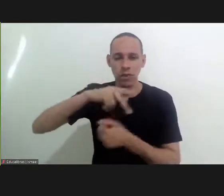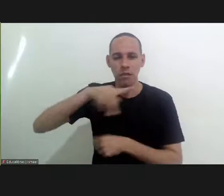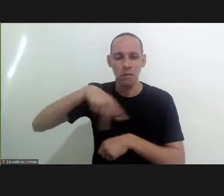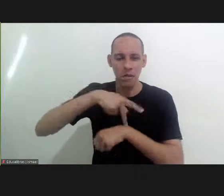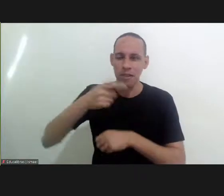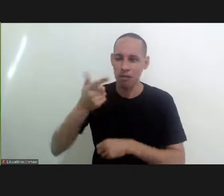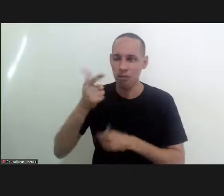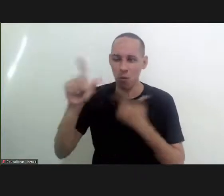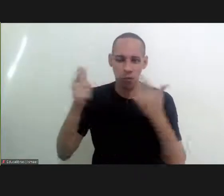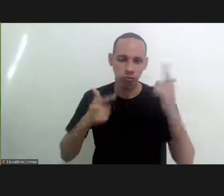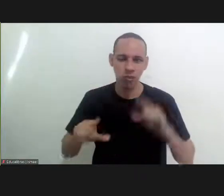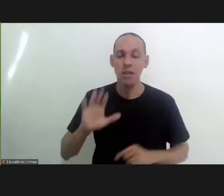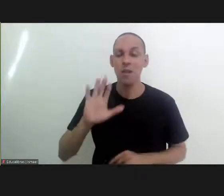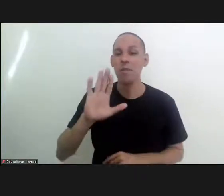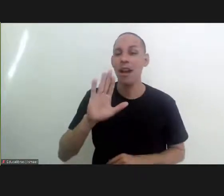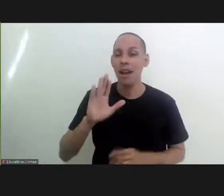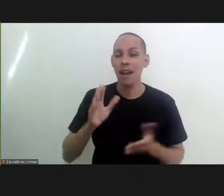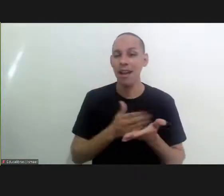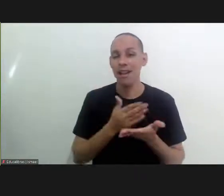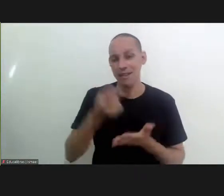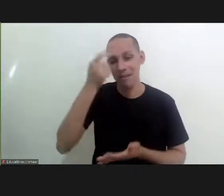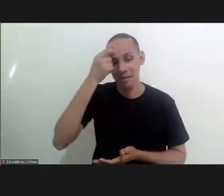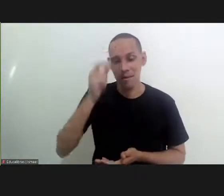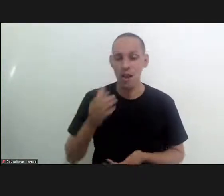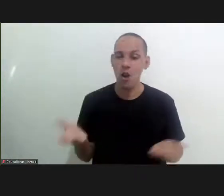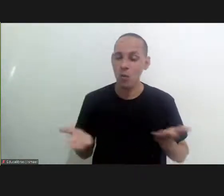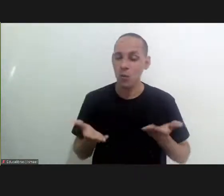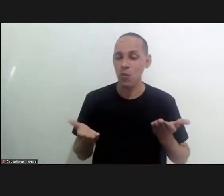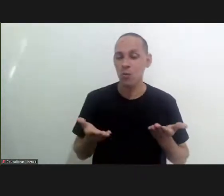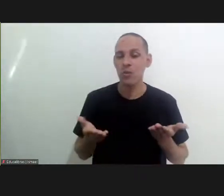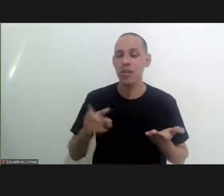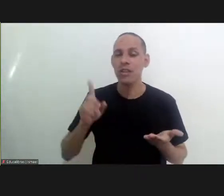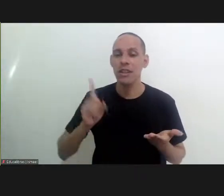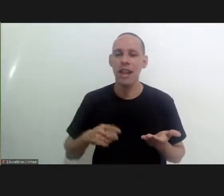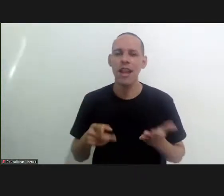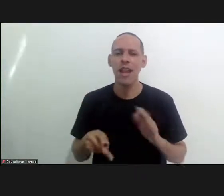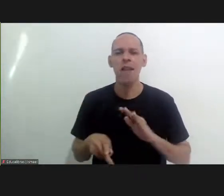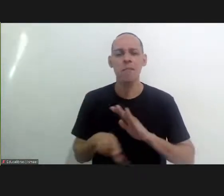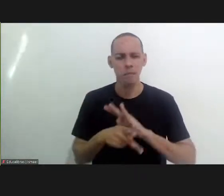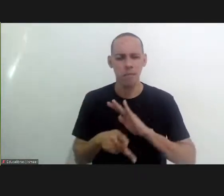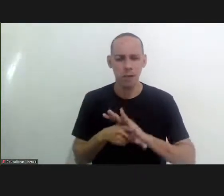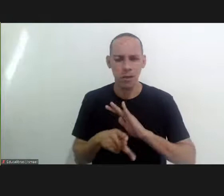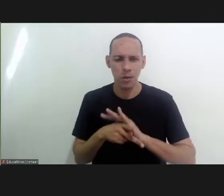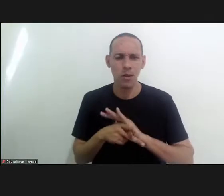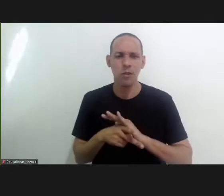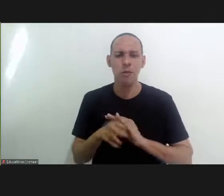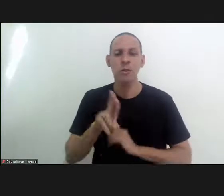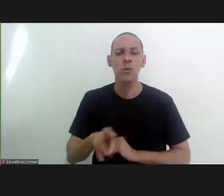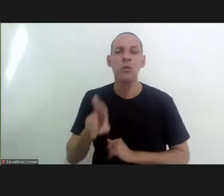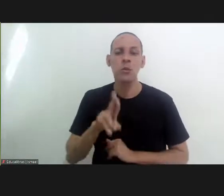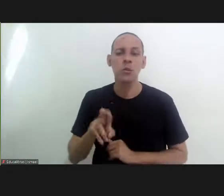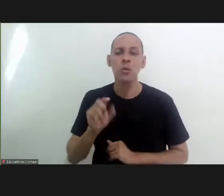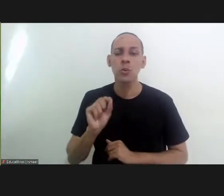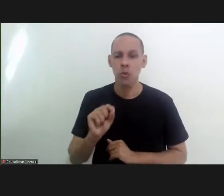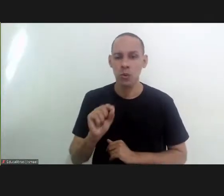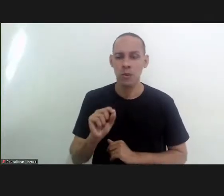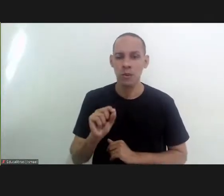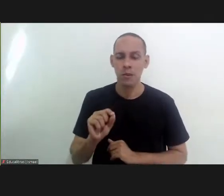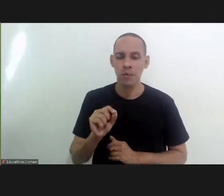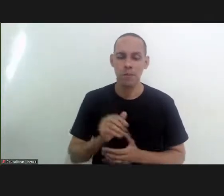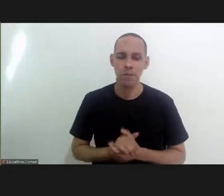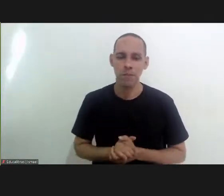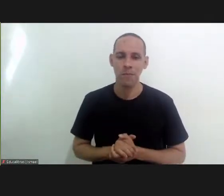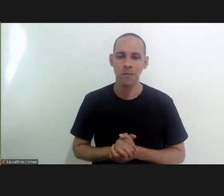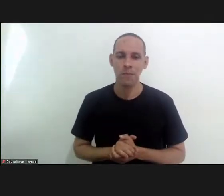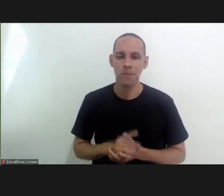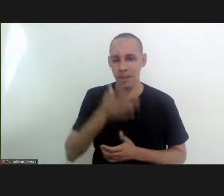from office in other parts of the world but memoria's today is a publication which is